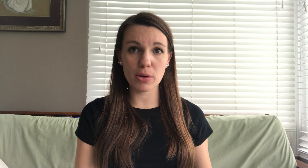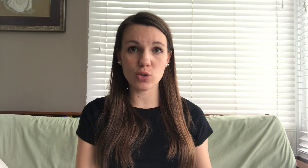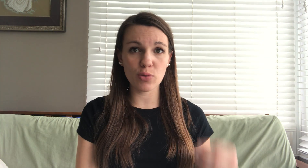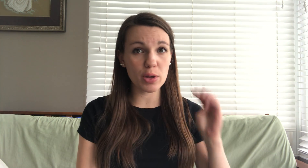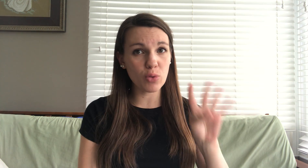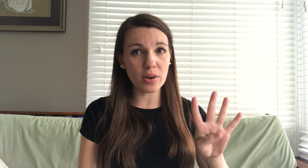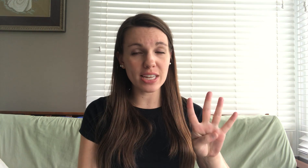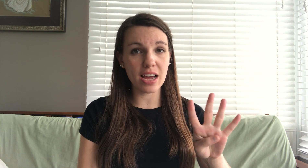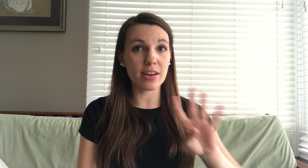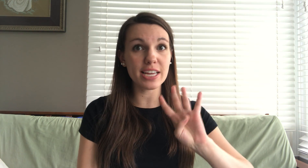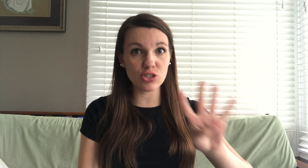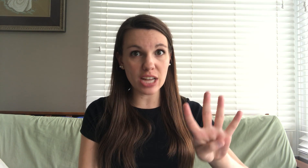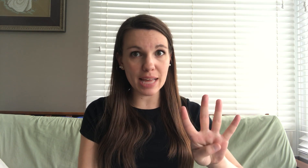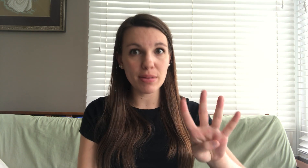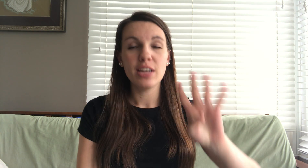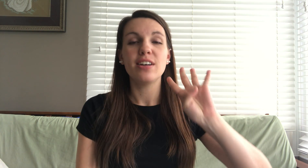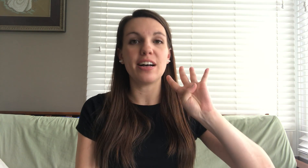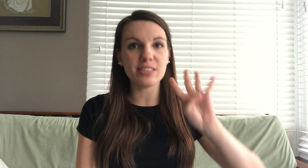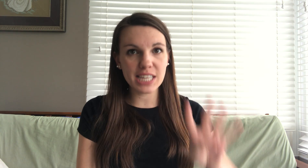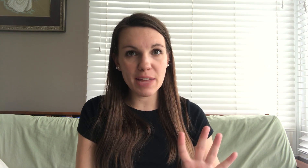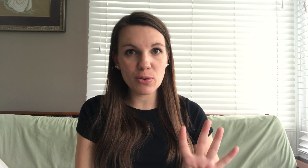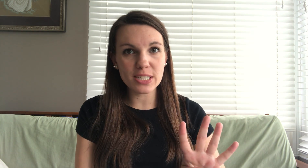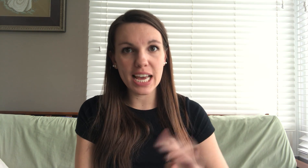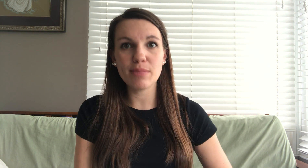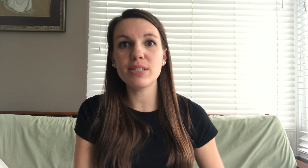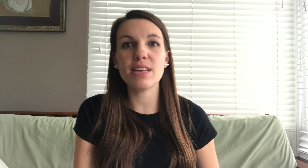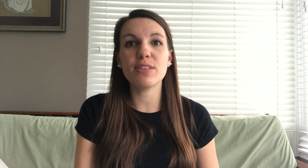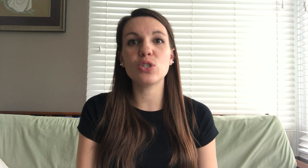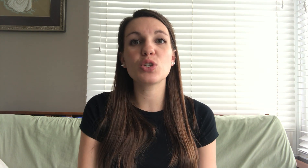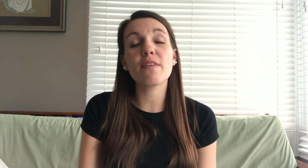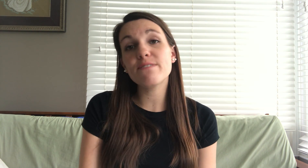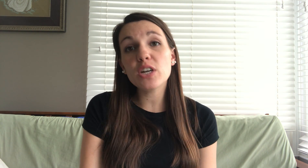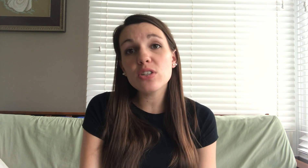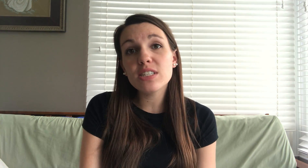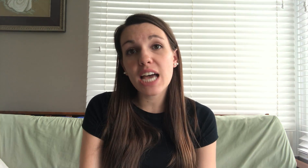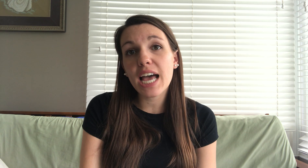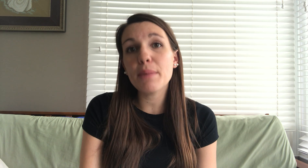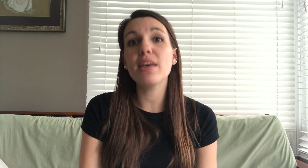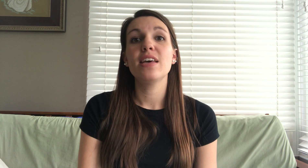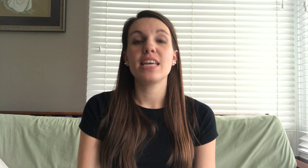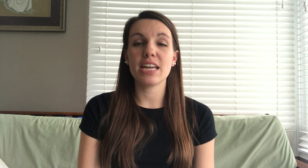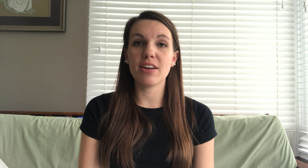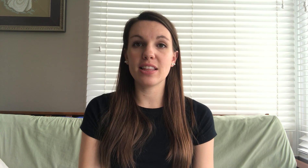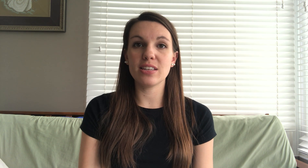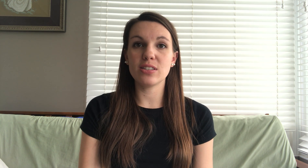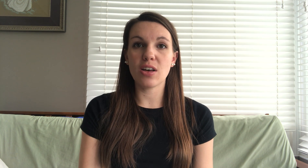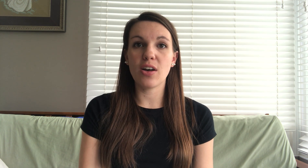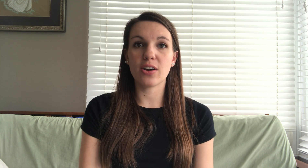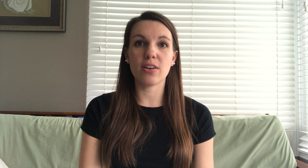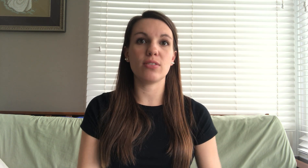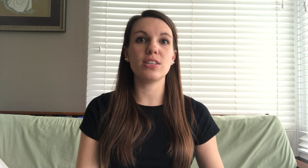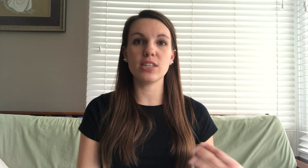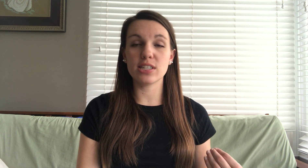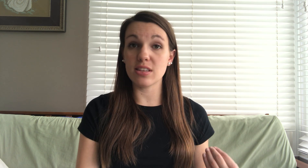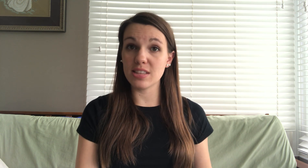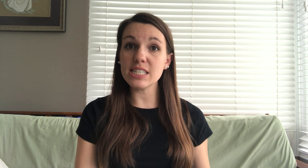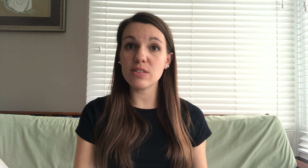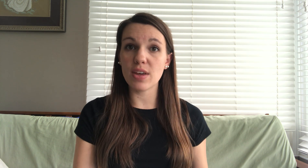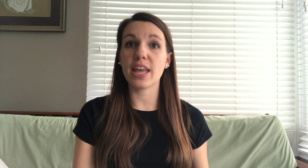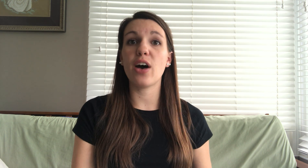motion for you each time. I'll sing it four times. If this is your first time hearing this song or listening to this video,